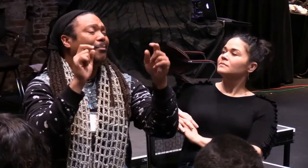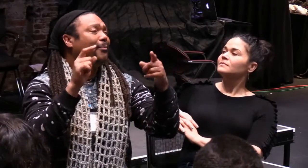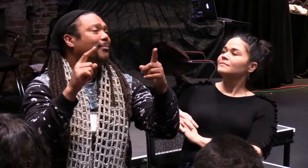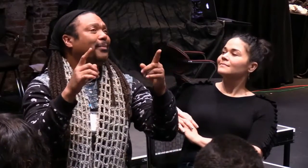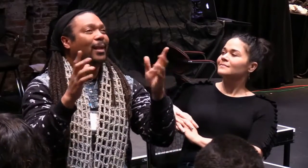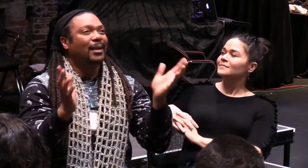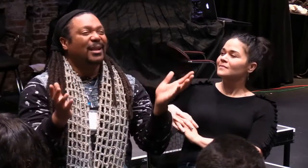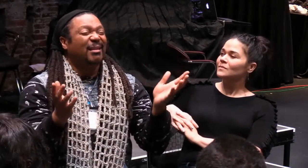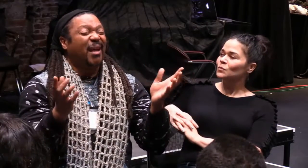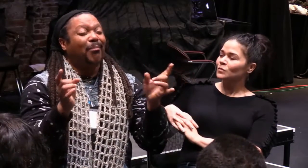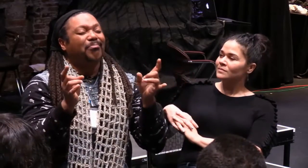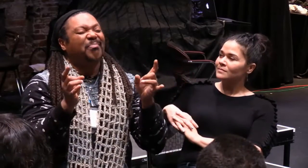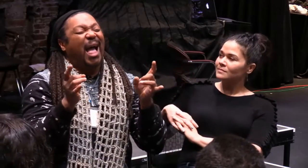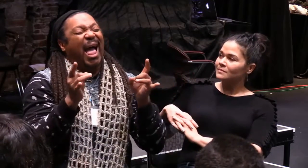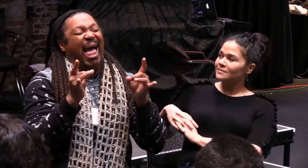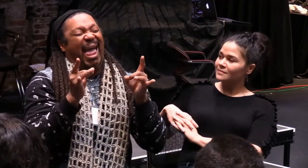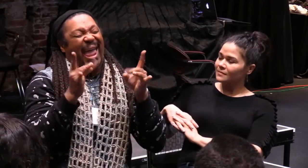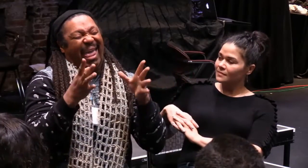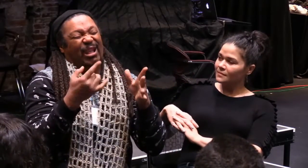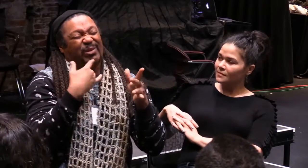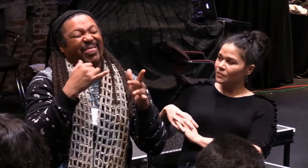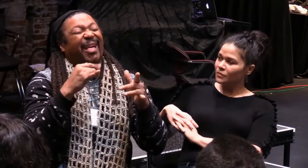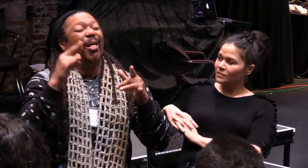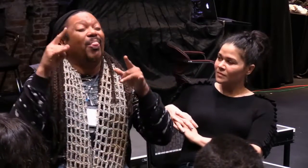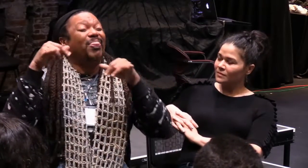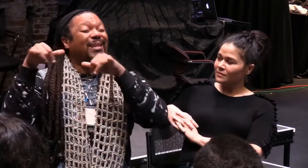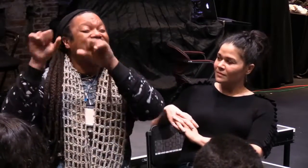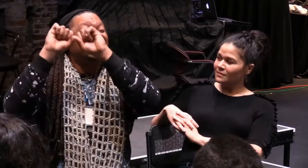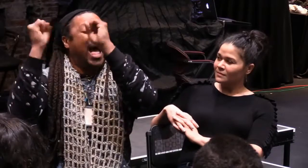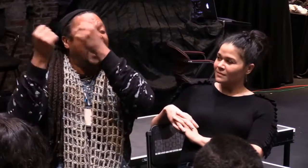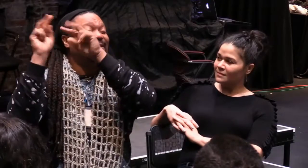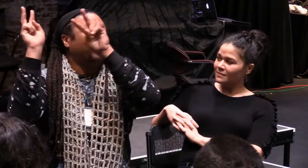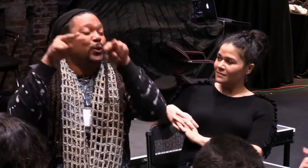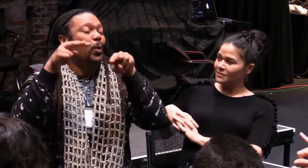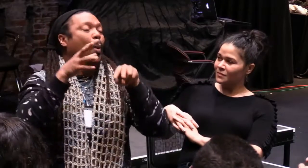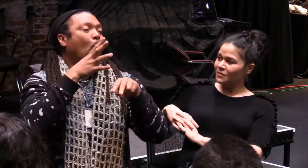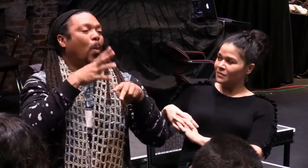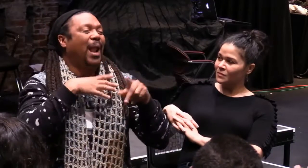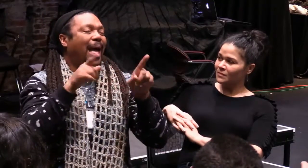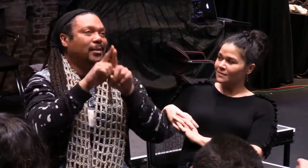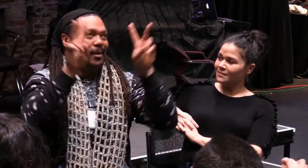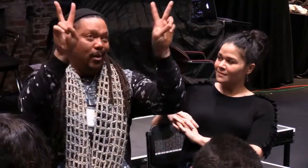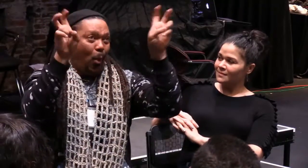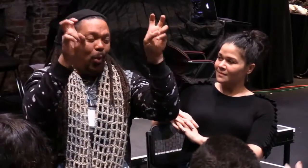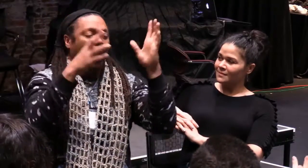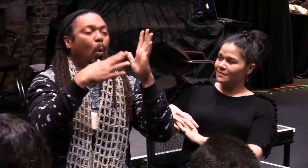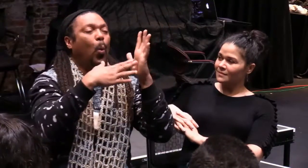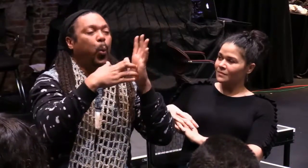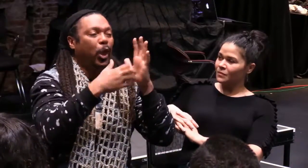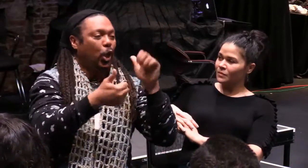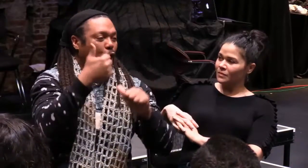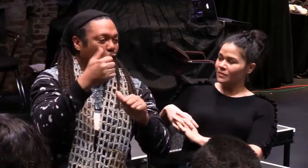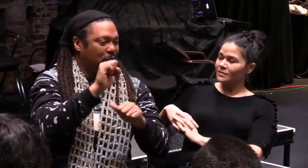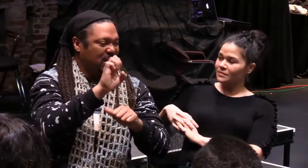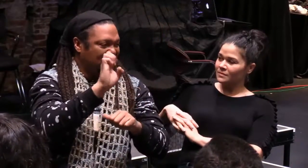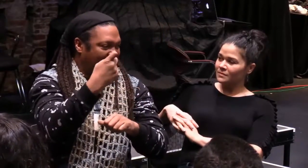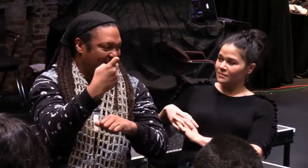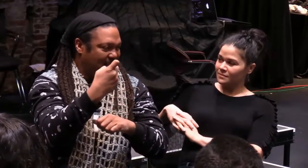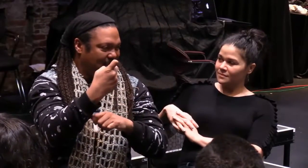stage to be the stereotype, the